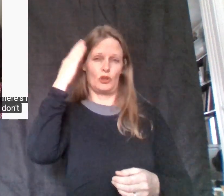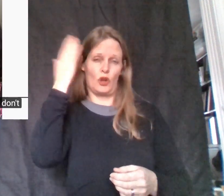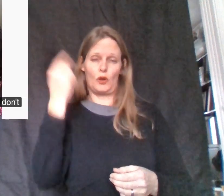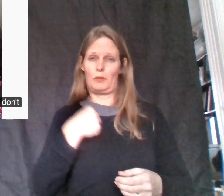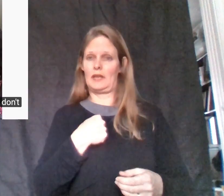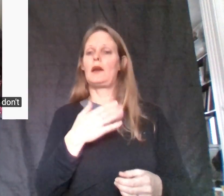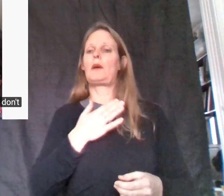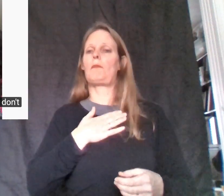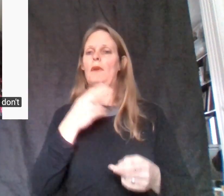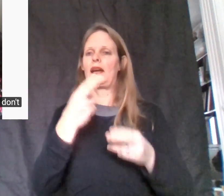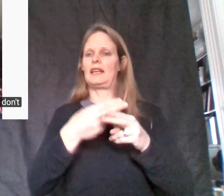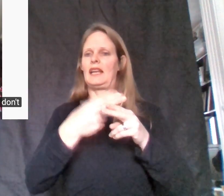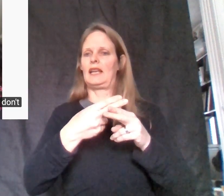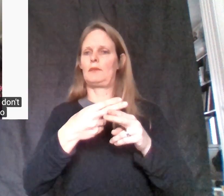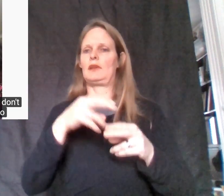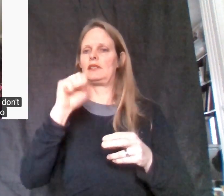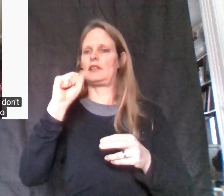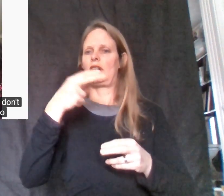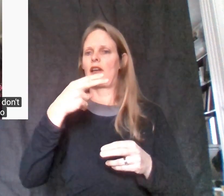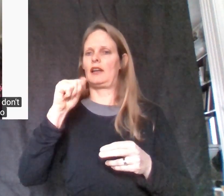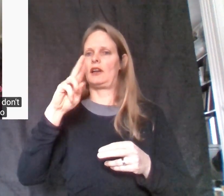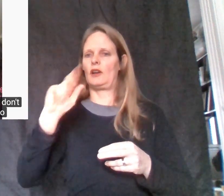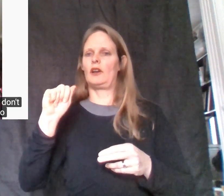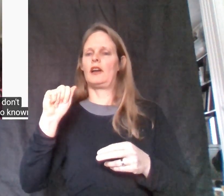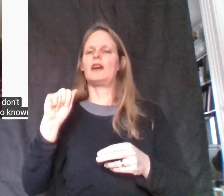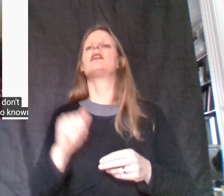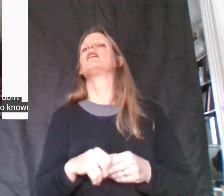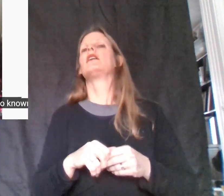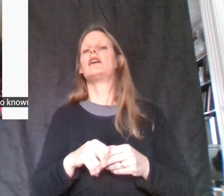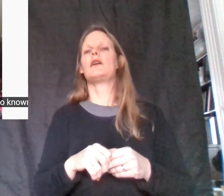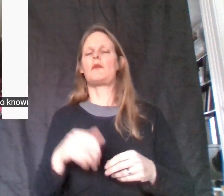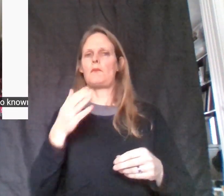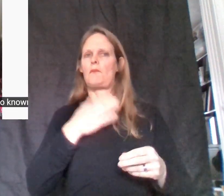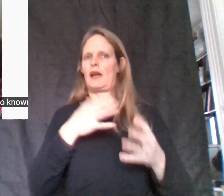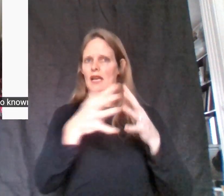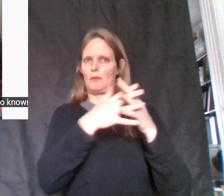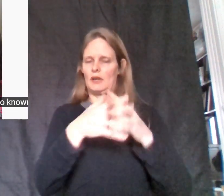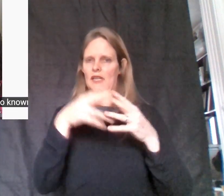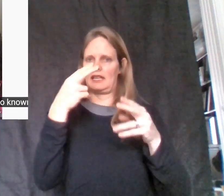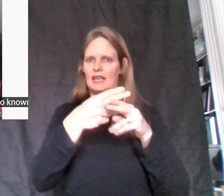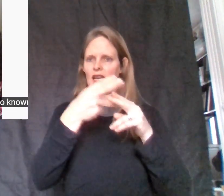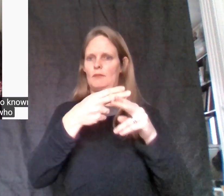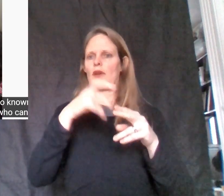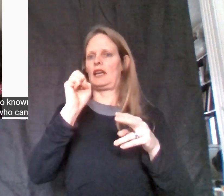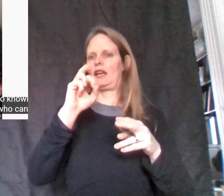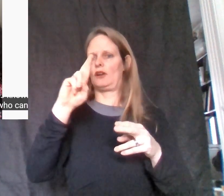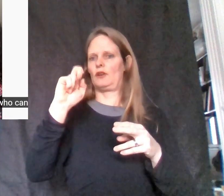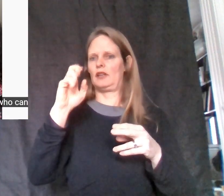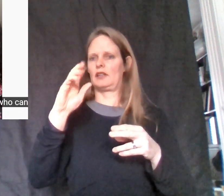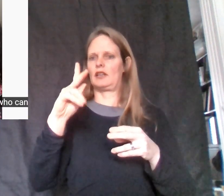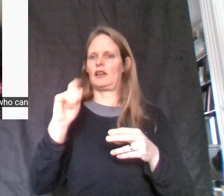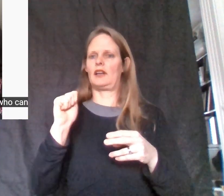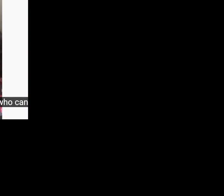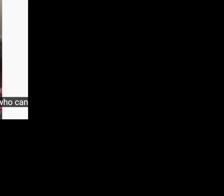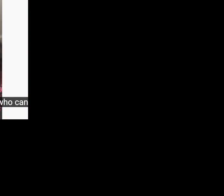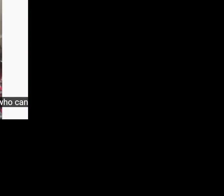me, my name is Sara, also known as Erica for my American friends who can't say Sara. I